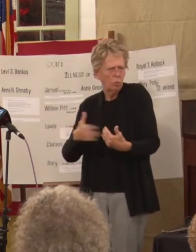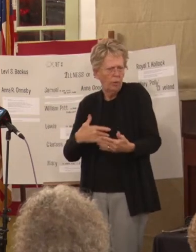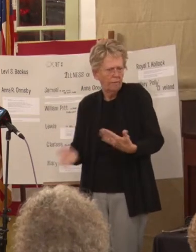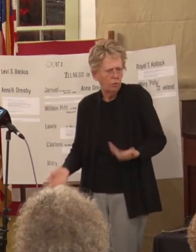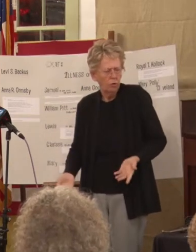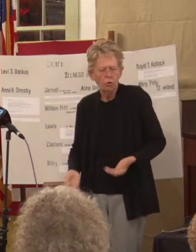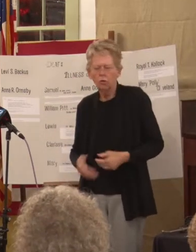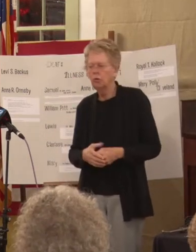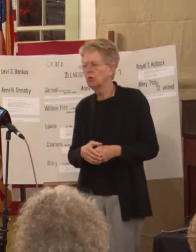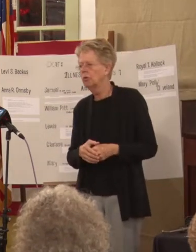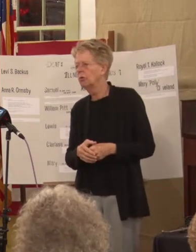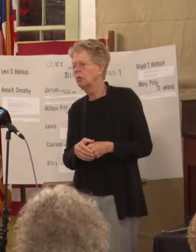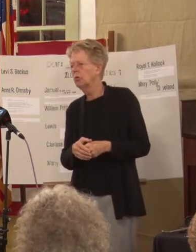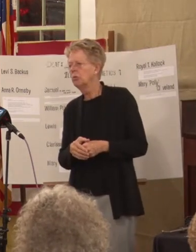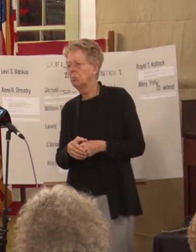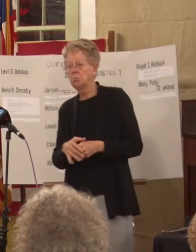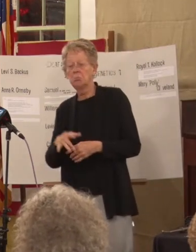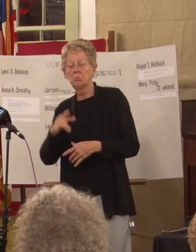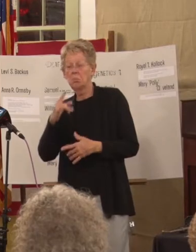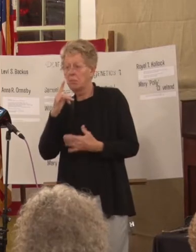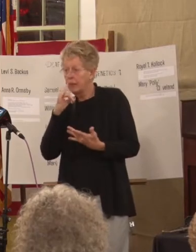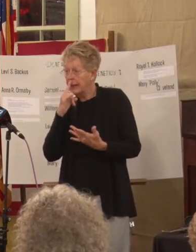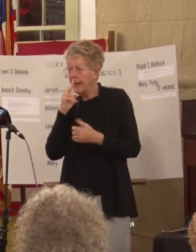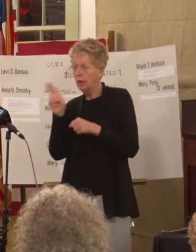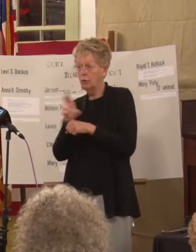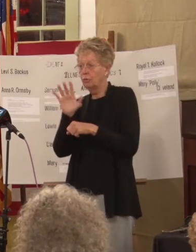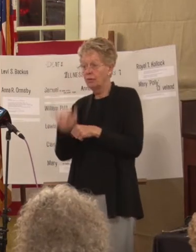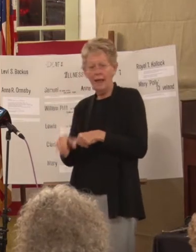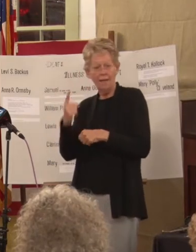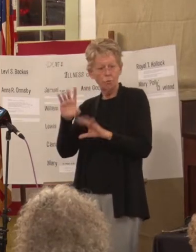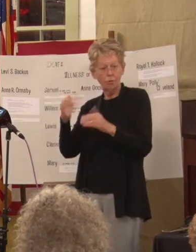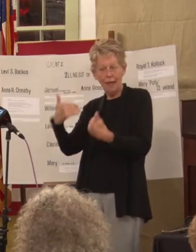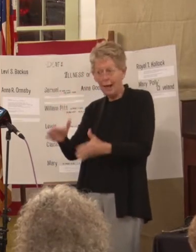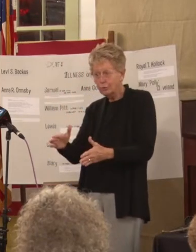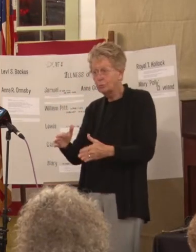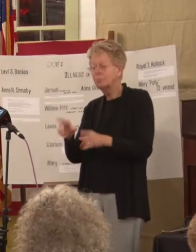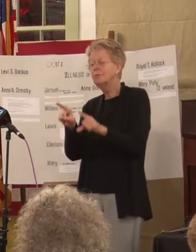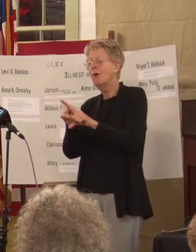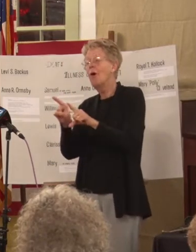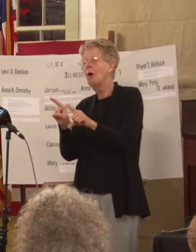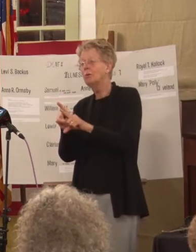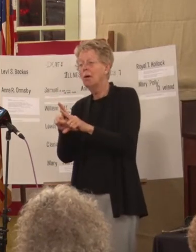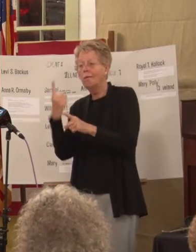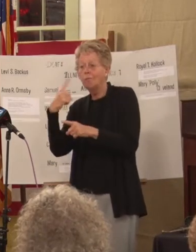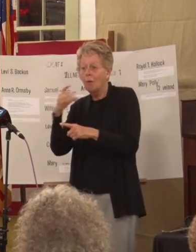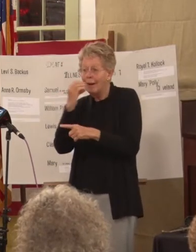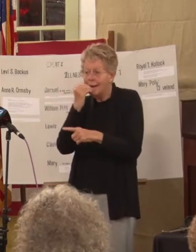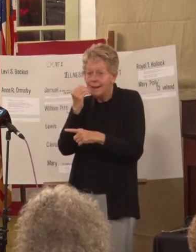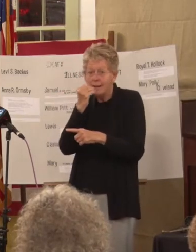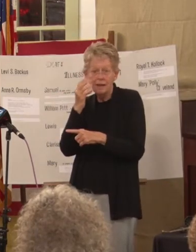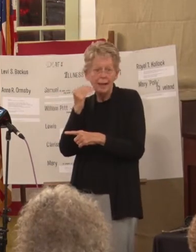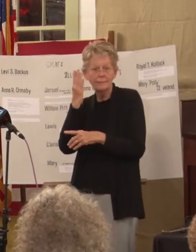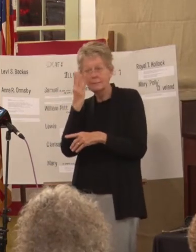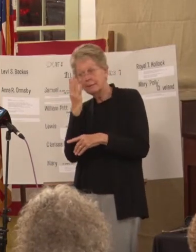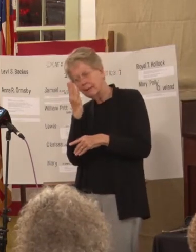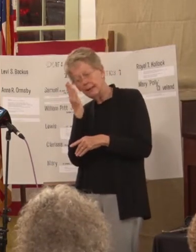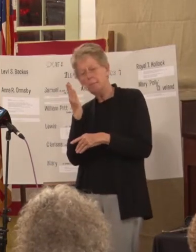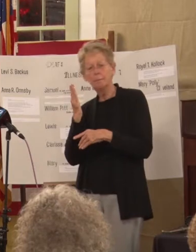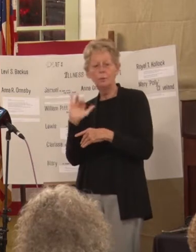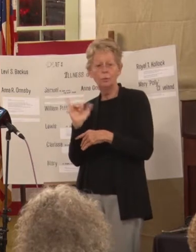So, the kids would use that as classrooms, but also to eat and sleep. And that's an ASD